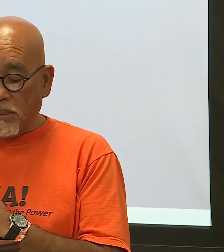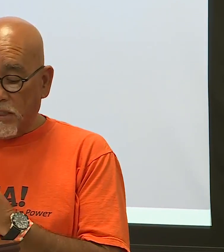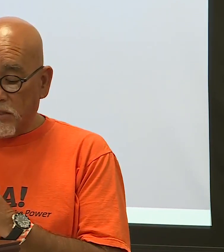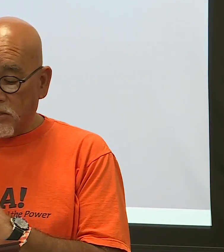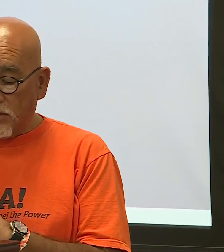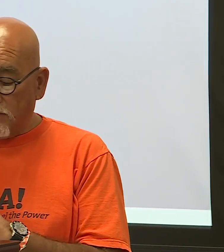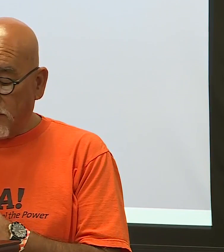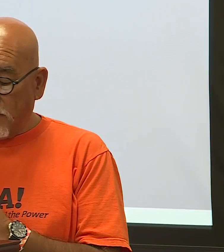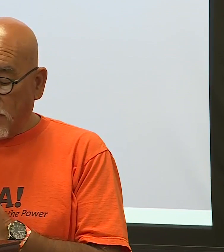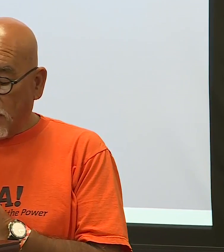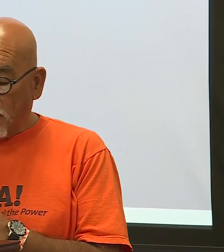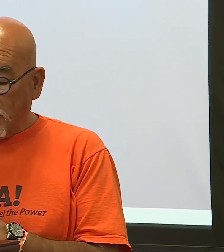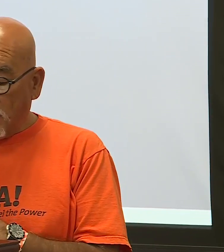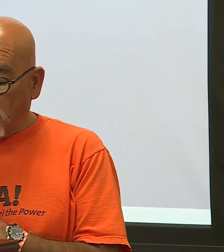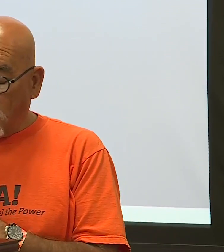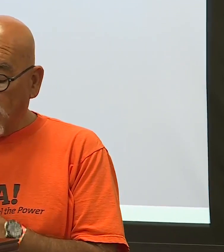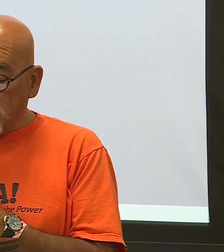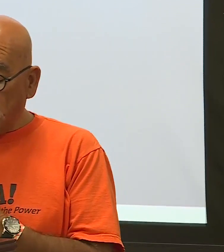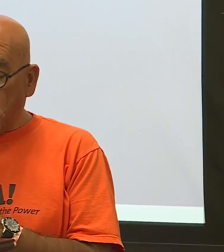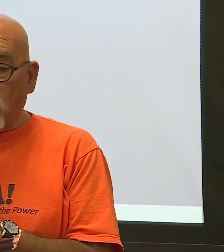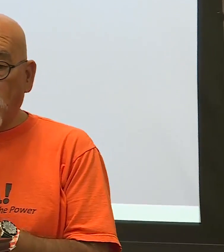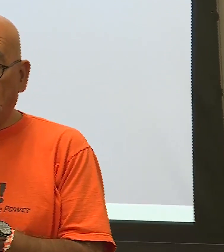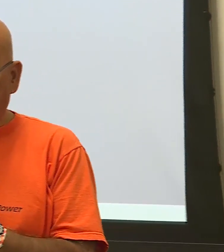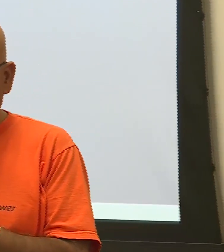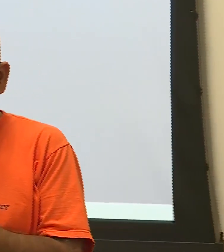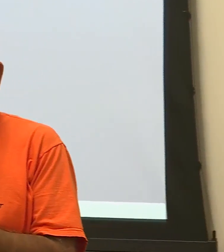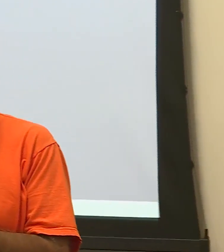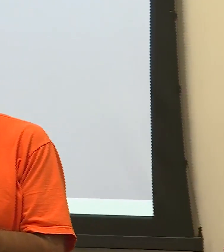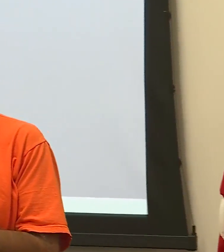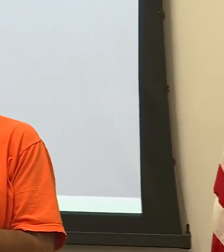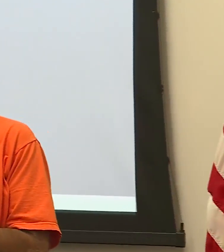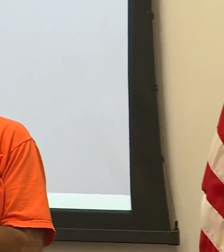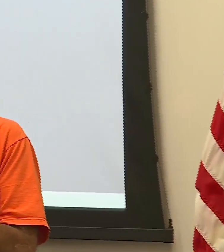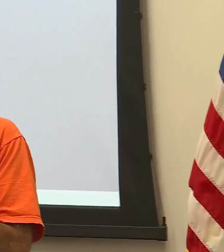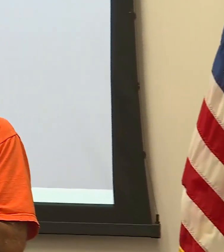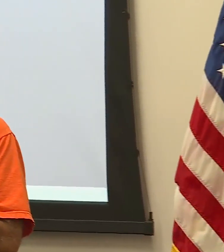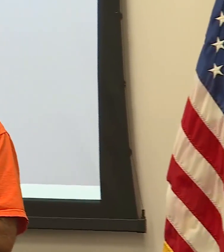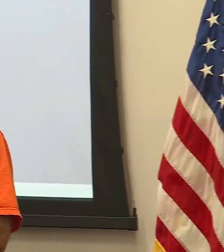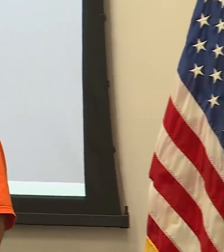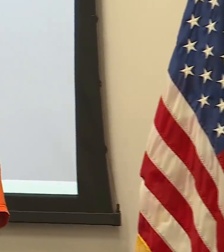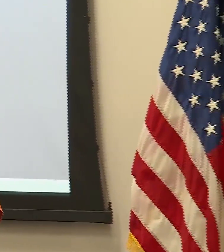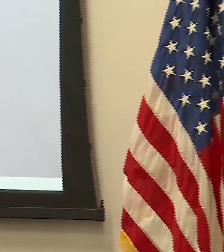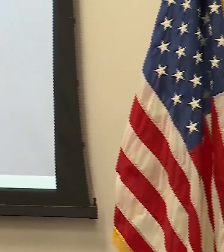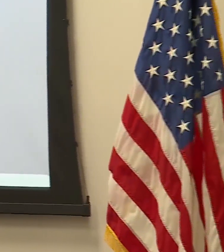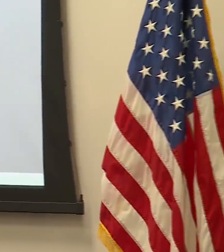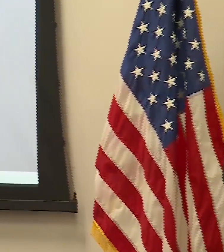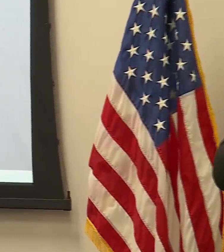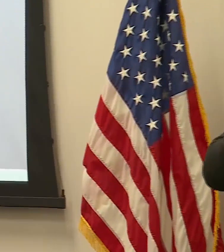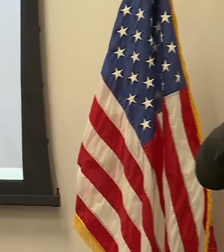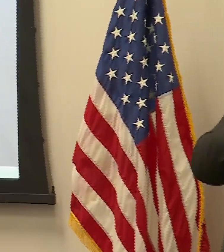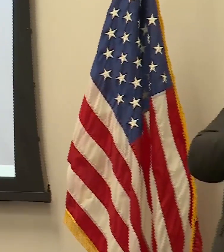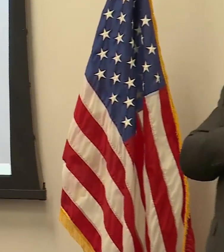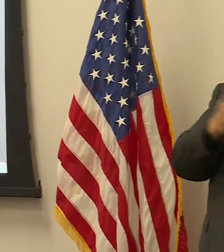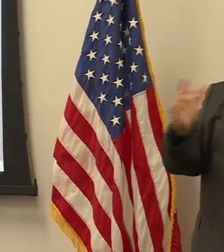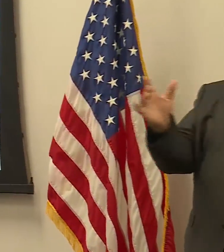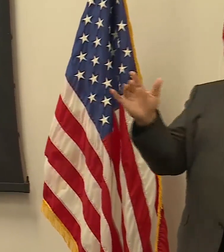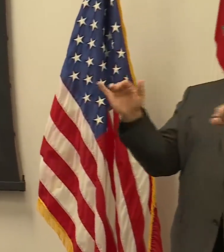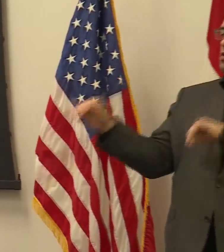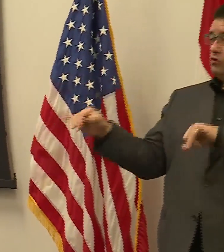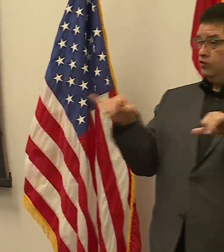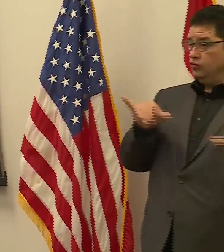Diversity Initiative. We support not just our members, but we also